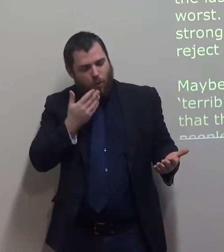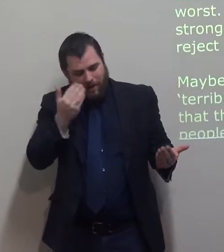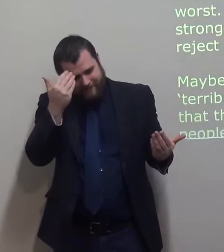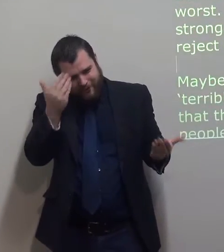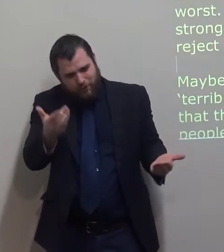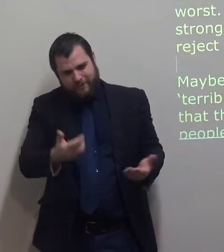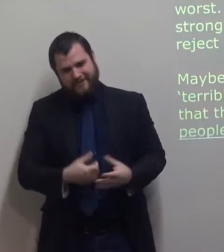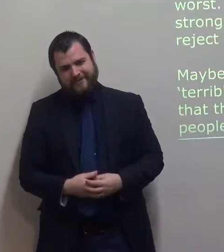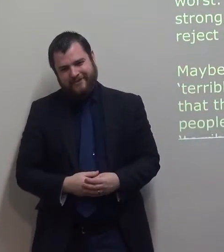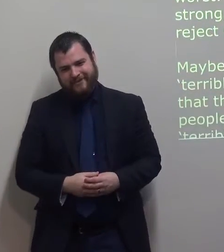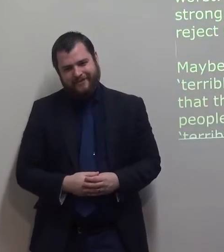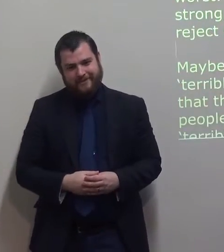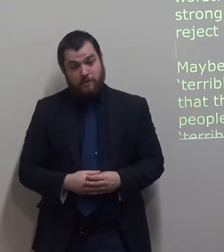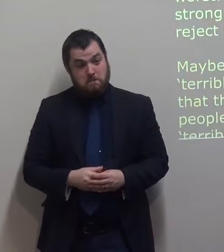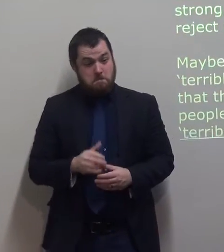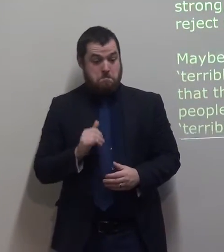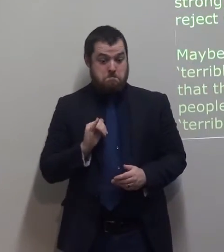Maybe, we're living in the last terrible time.